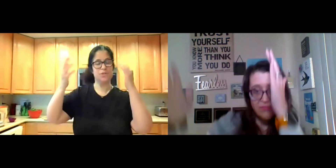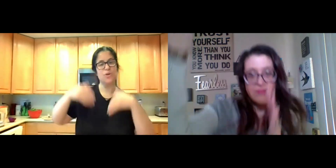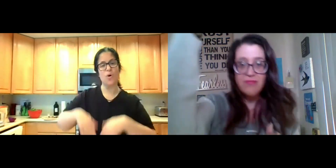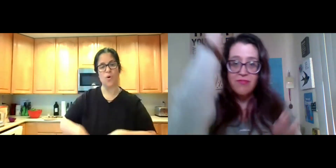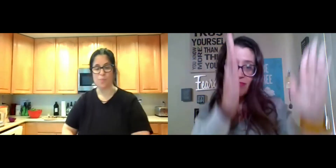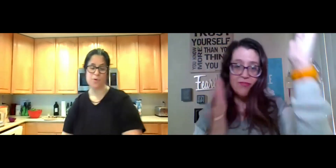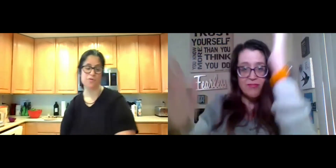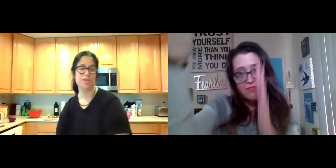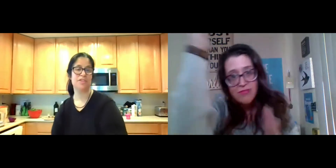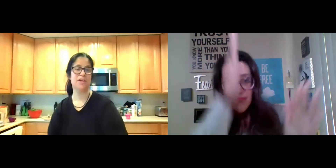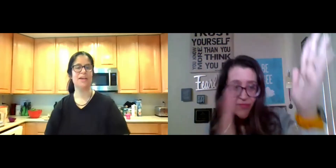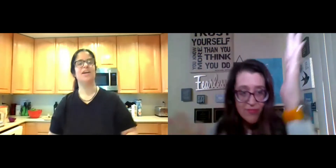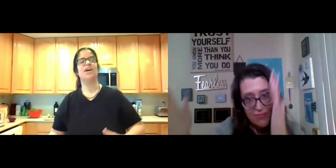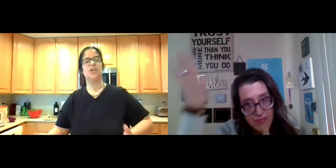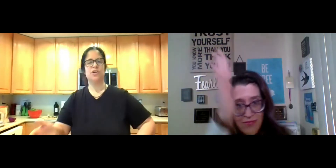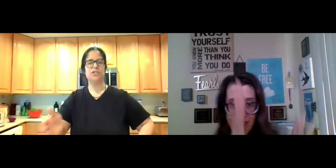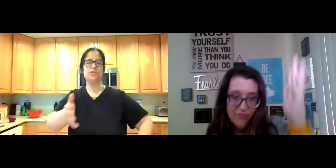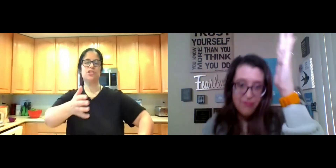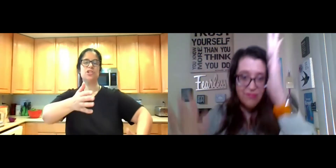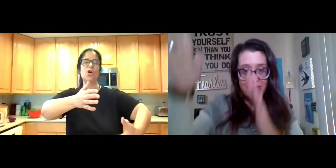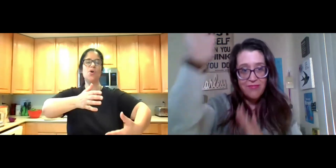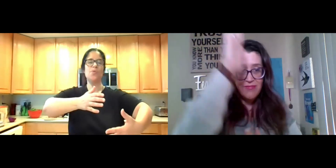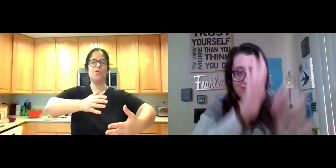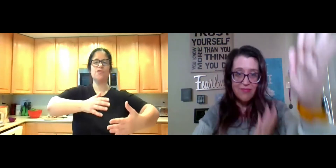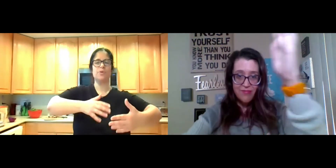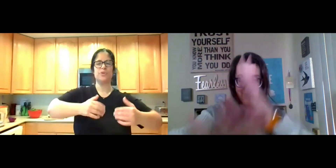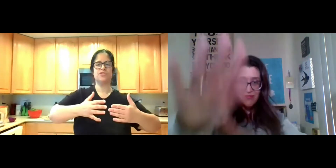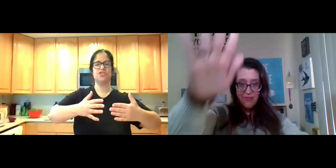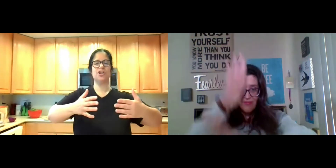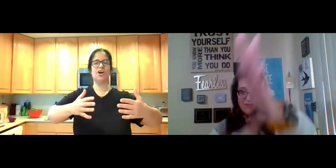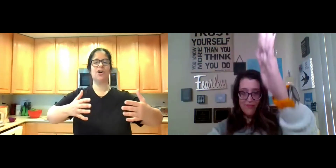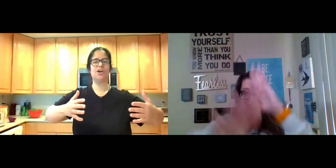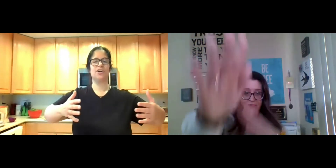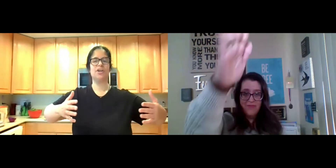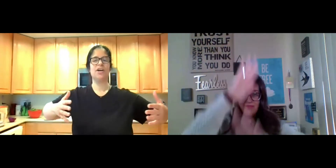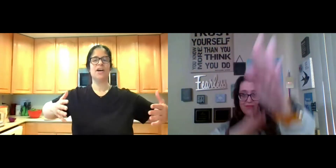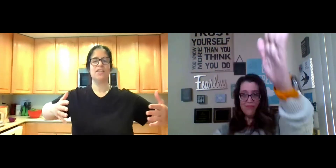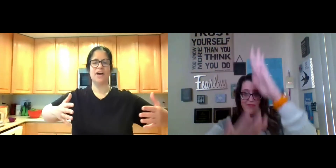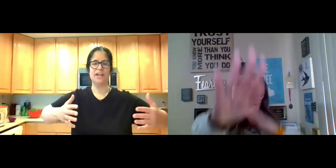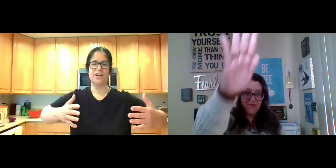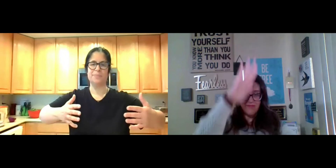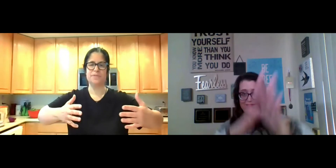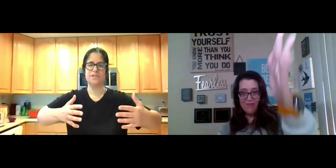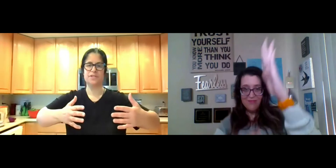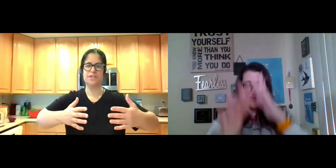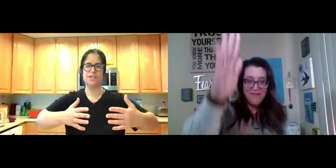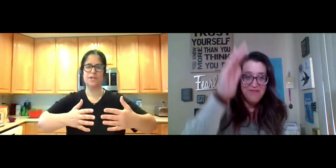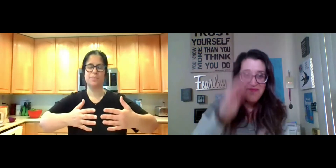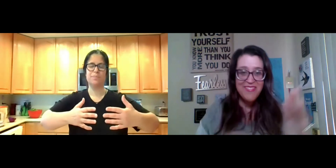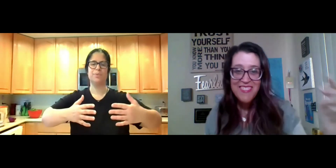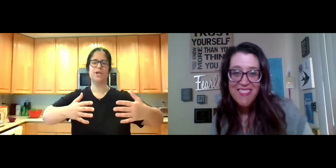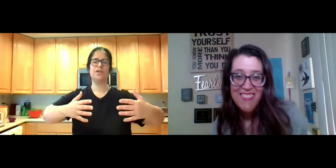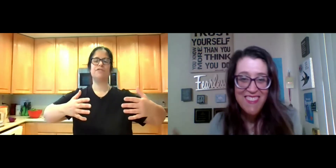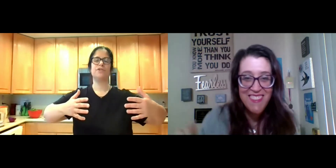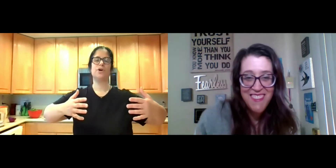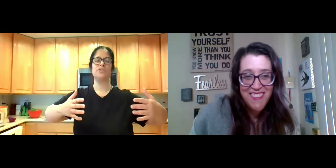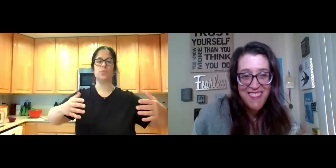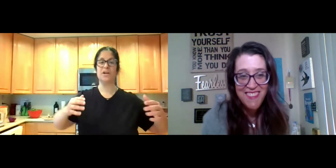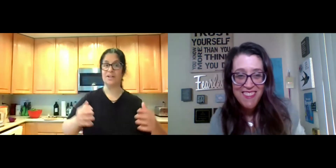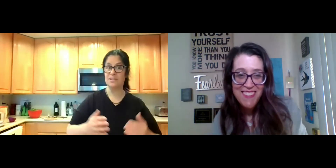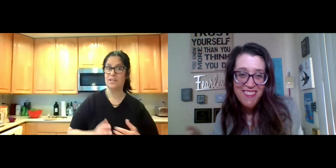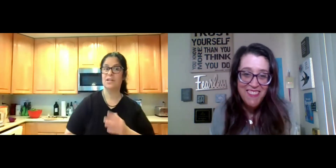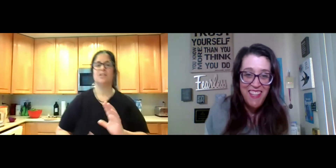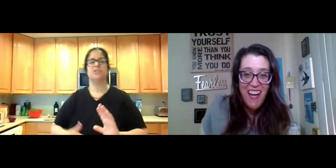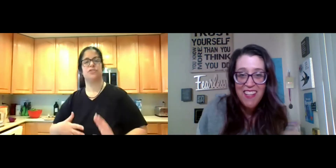do the whole movement thing, you can do slow movement with Qigong that helps the blood flow